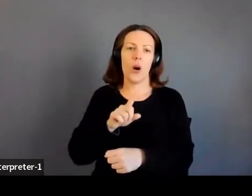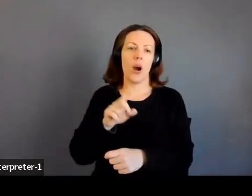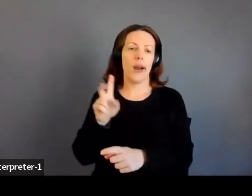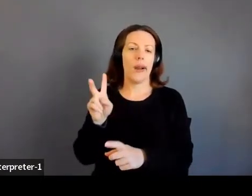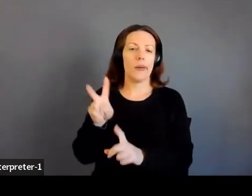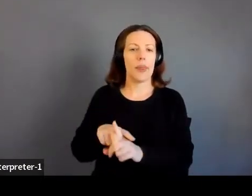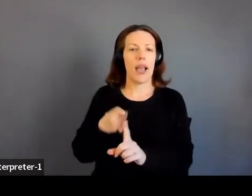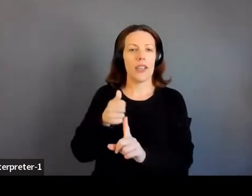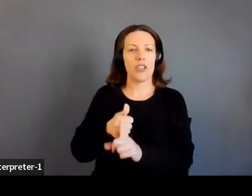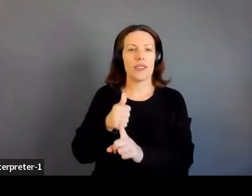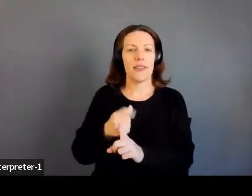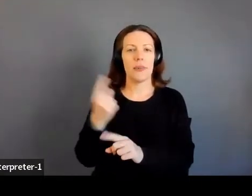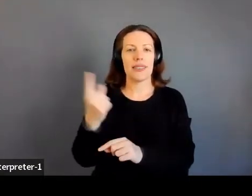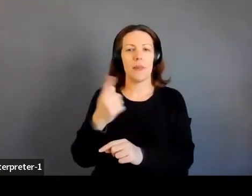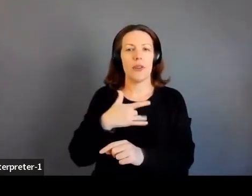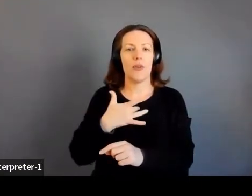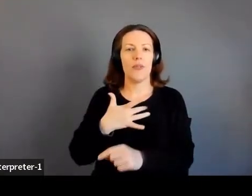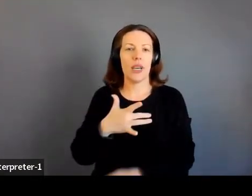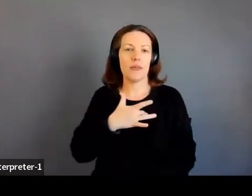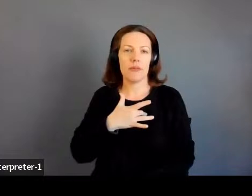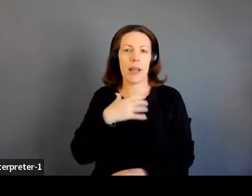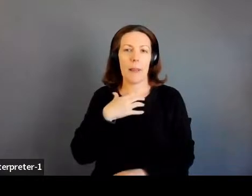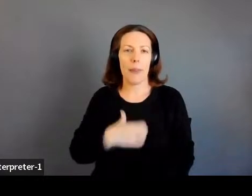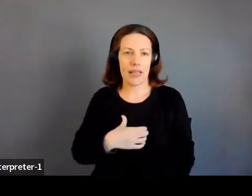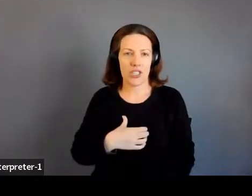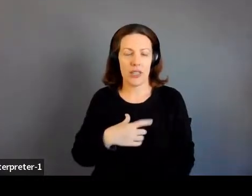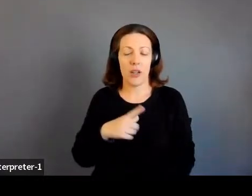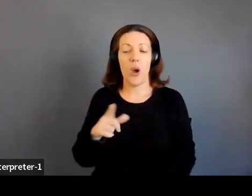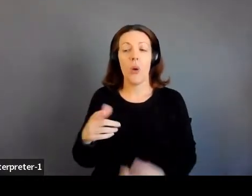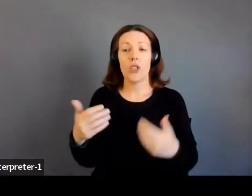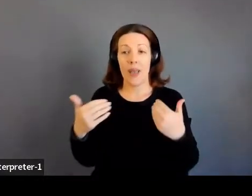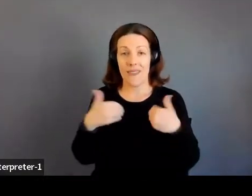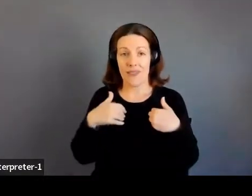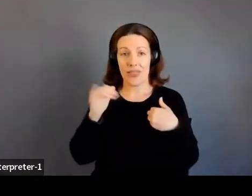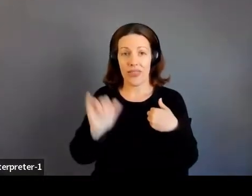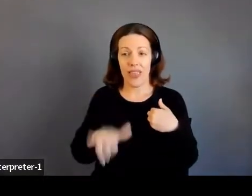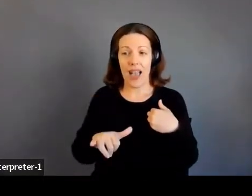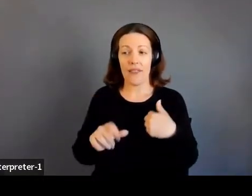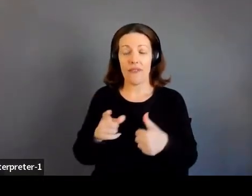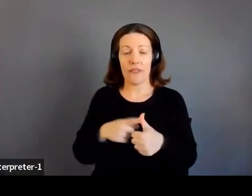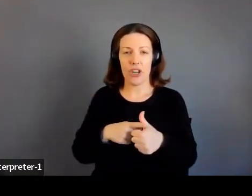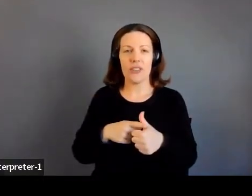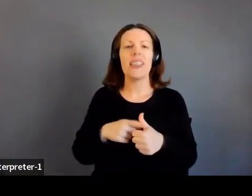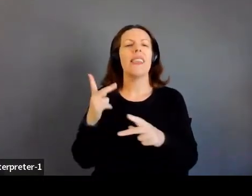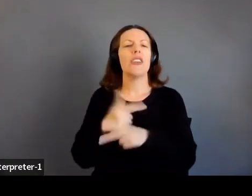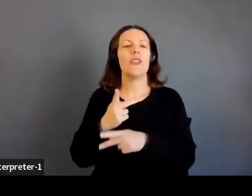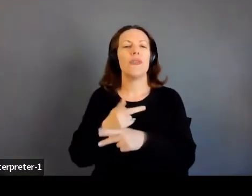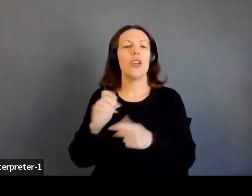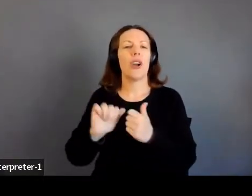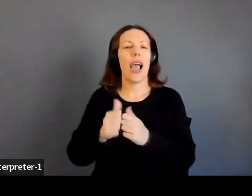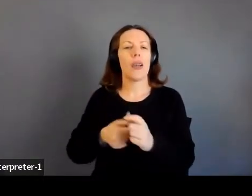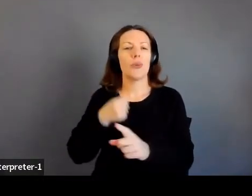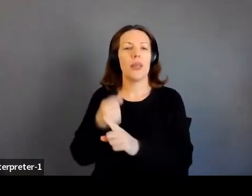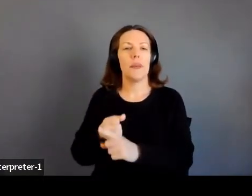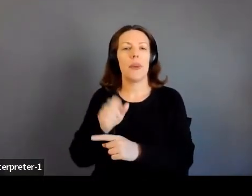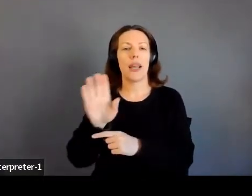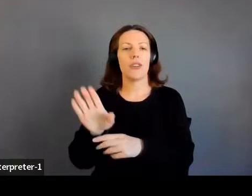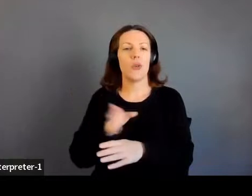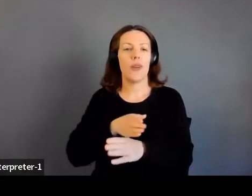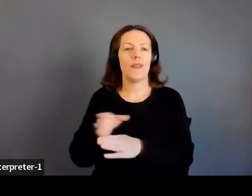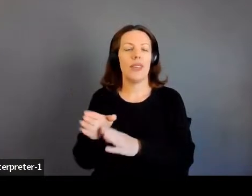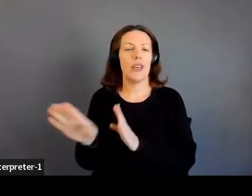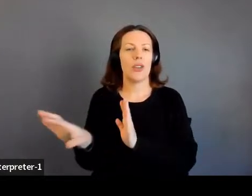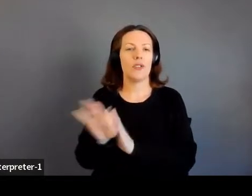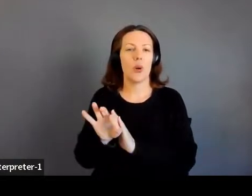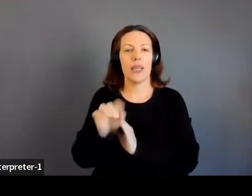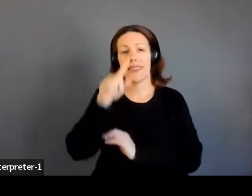about. And then once you have that figuring out a way to create impact with that in your field of choice, because when you